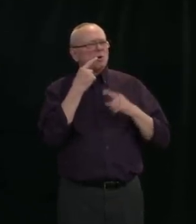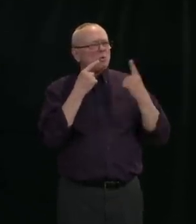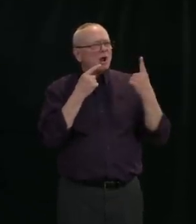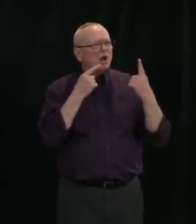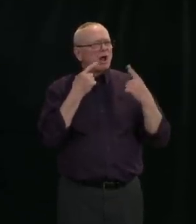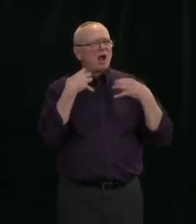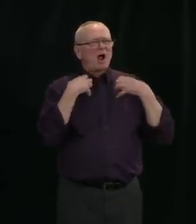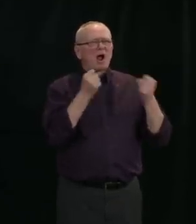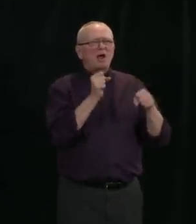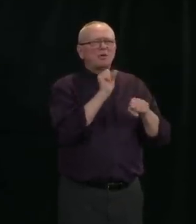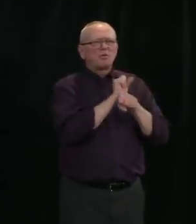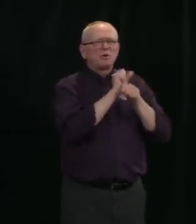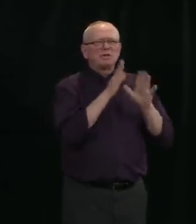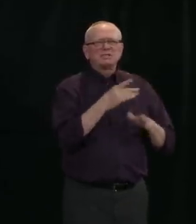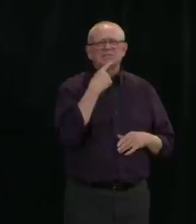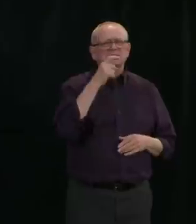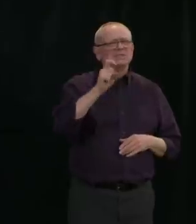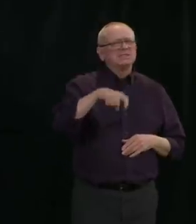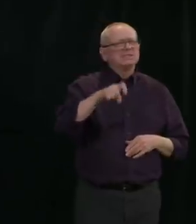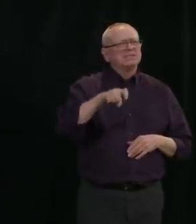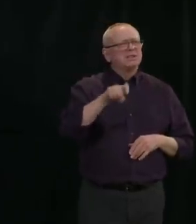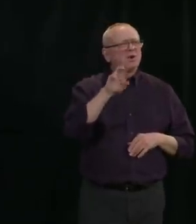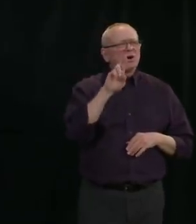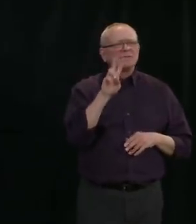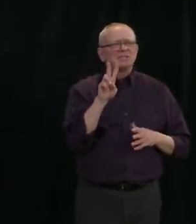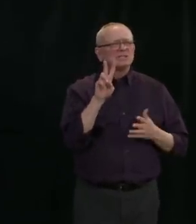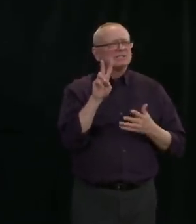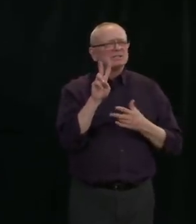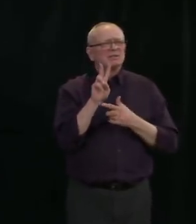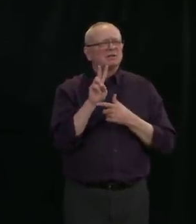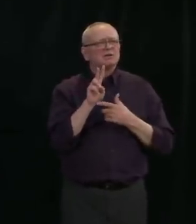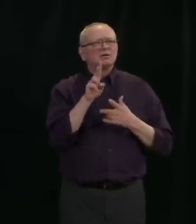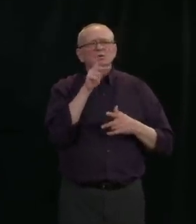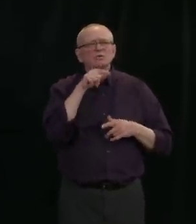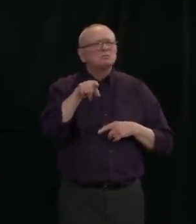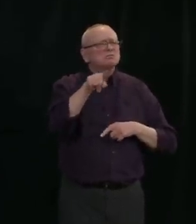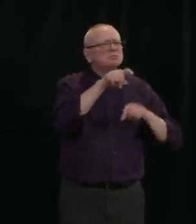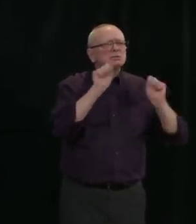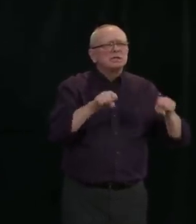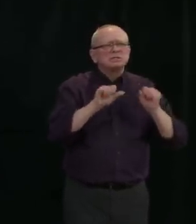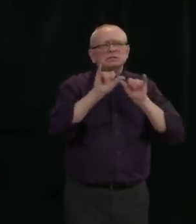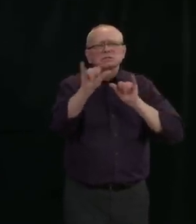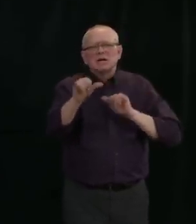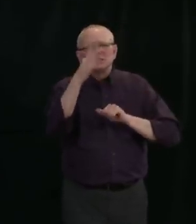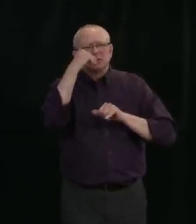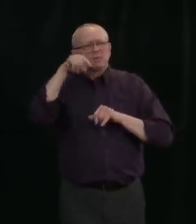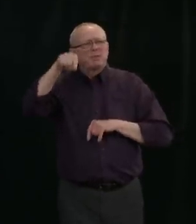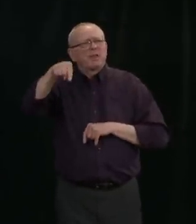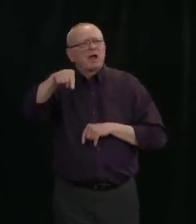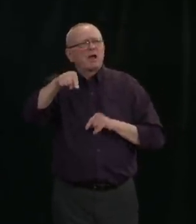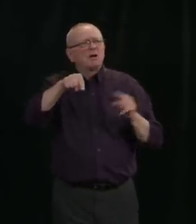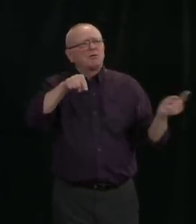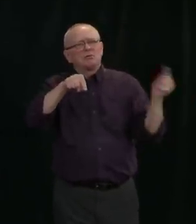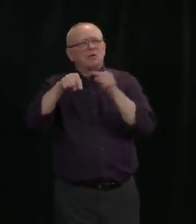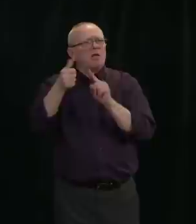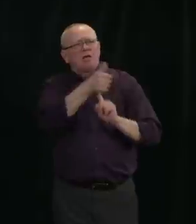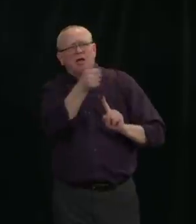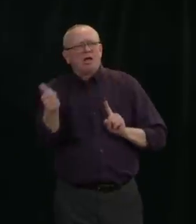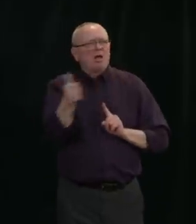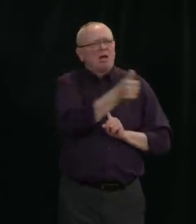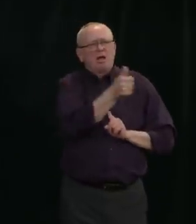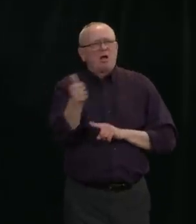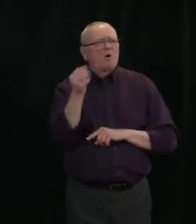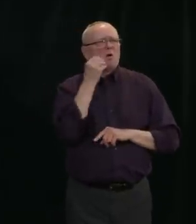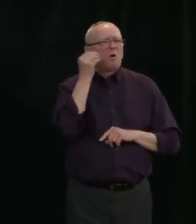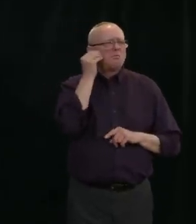people could stay instead of at home. In other words, people who are healthcare workers needed a place to stay rather than